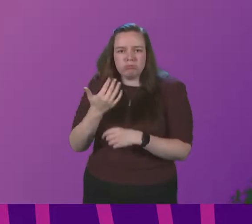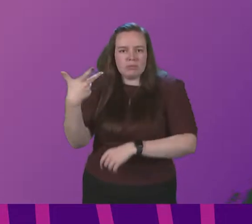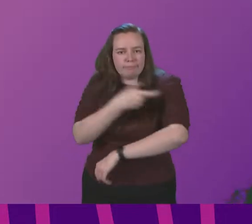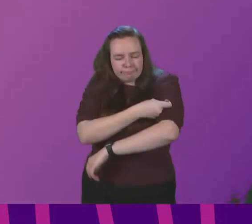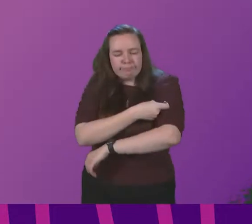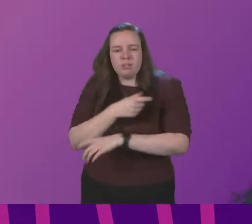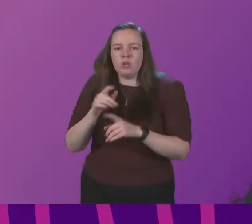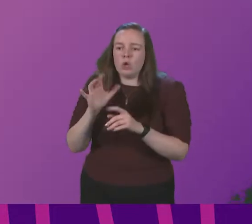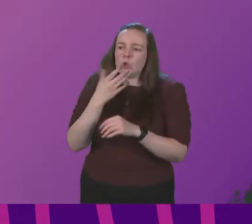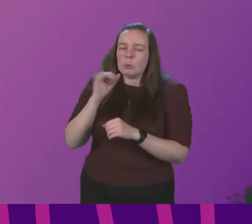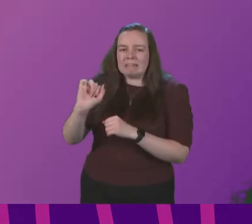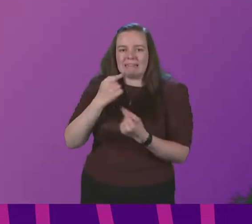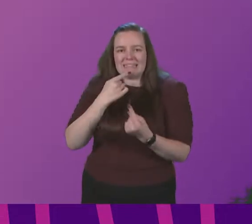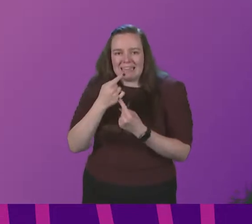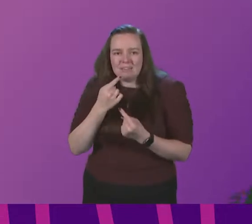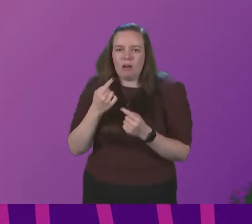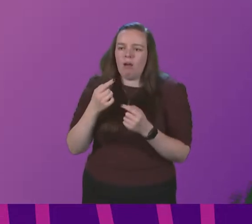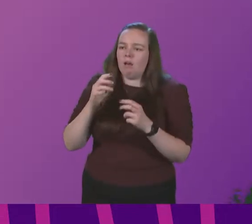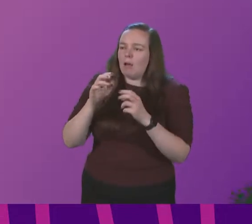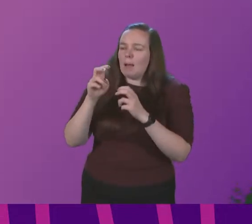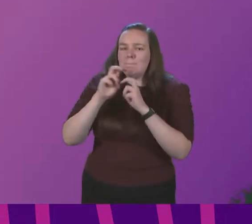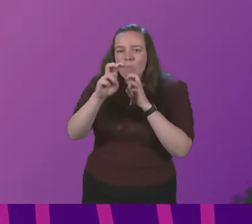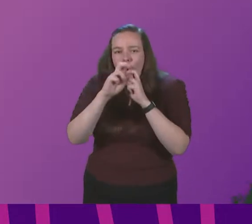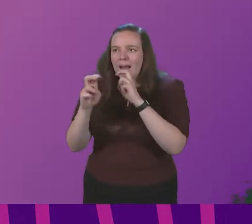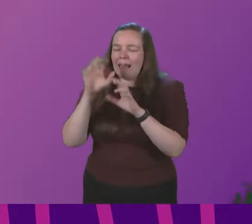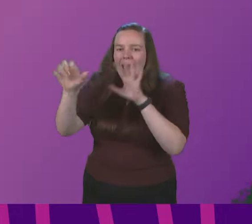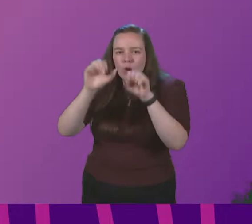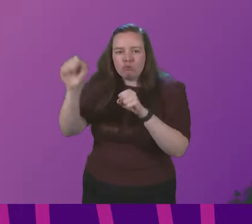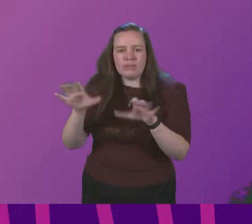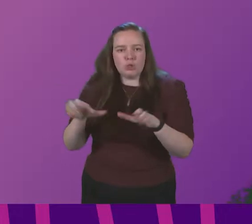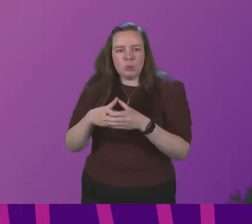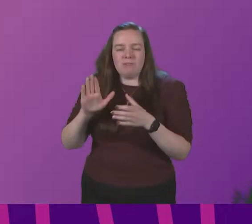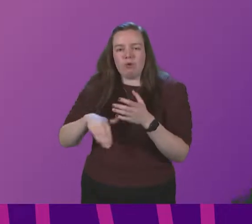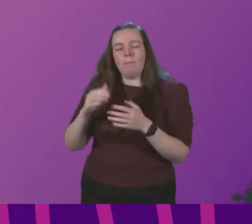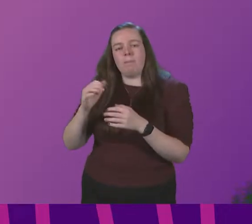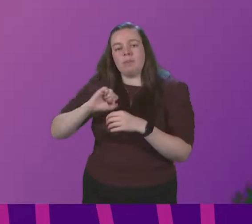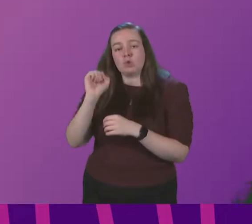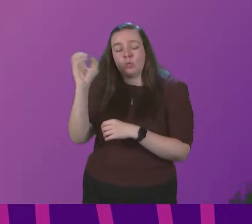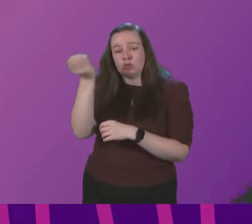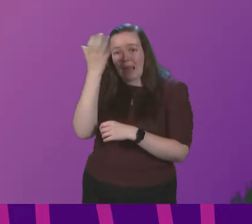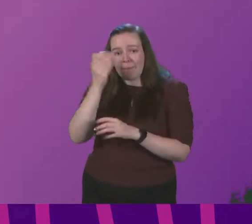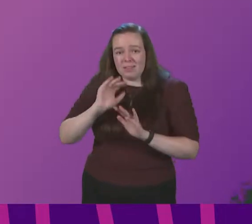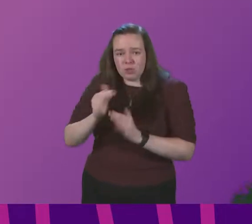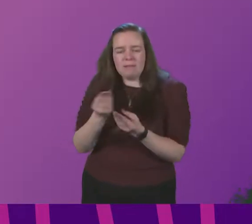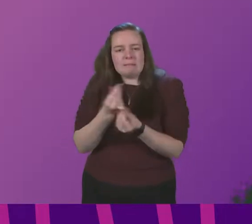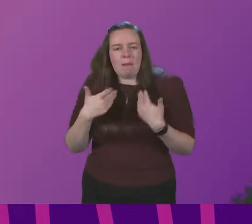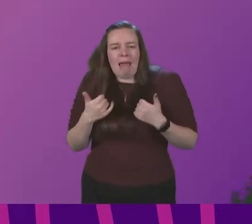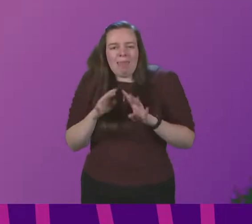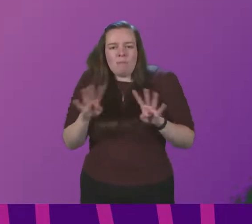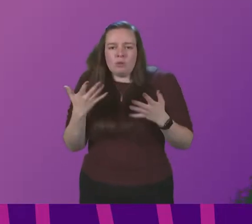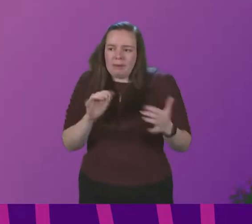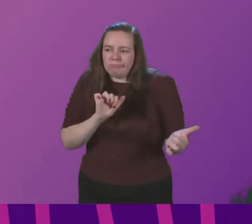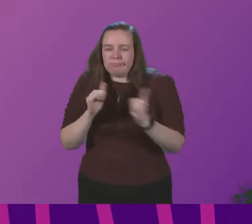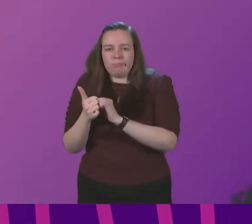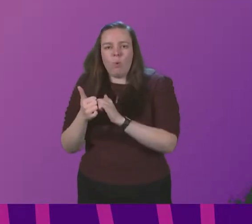and local insights Mobile outreach units are provided by the Scottish Ambulance Service Some health boards have partnered for example